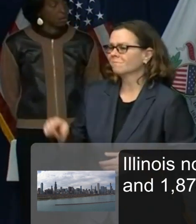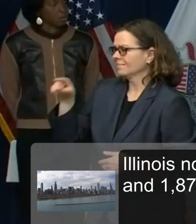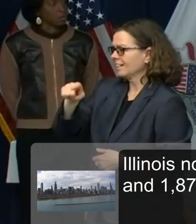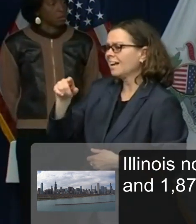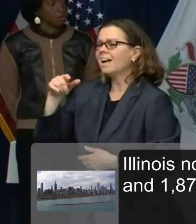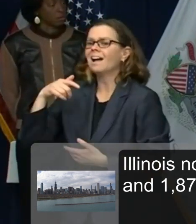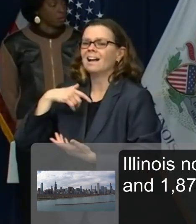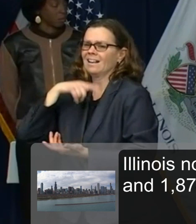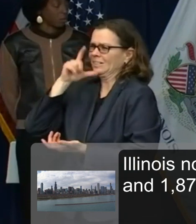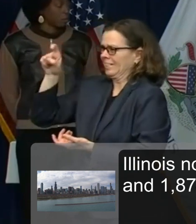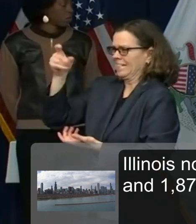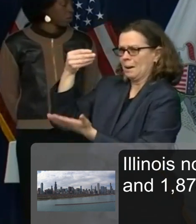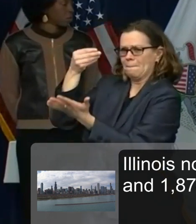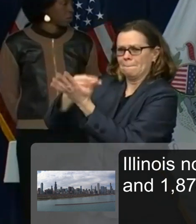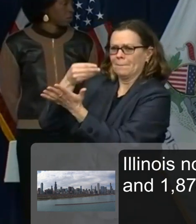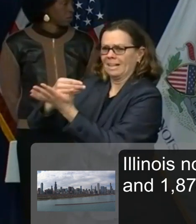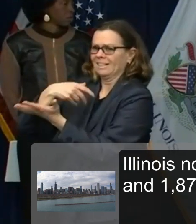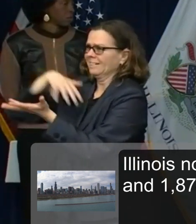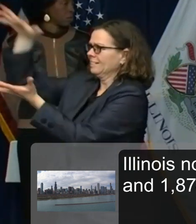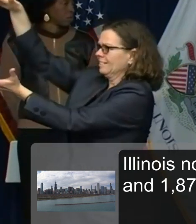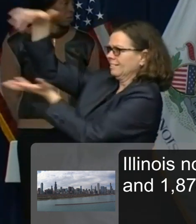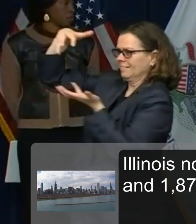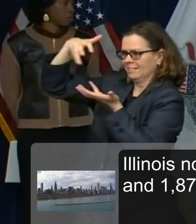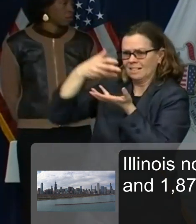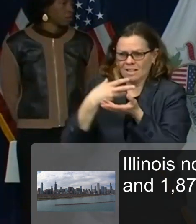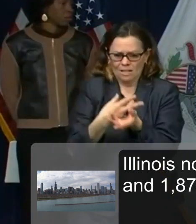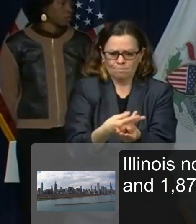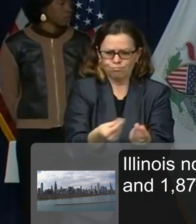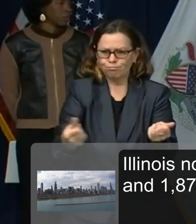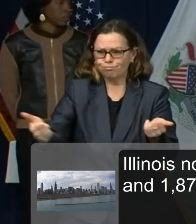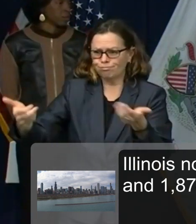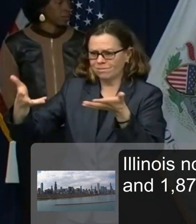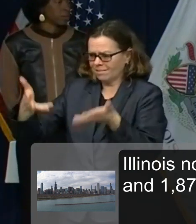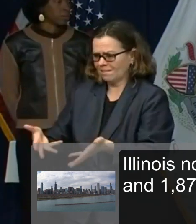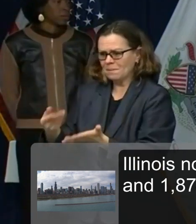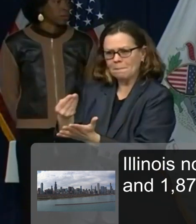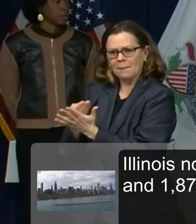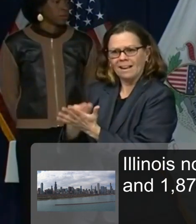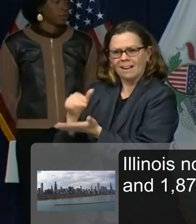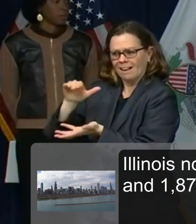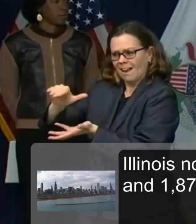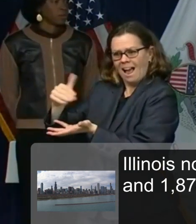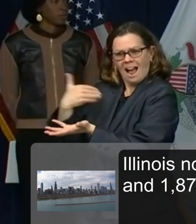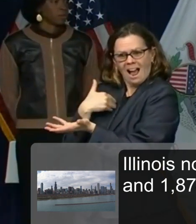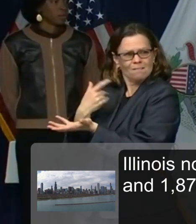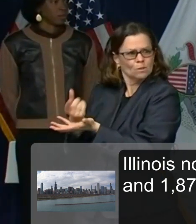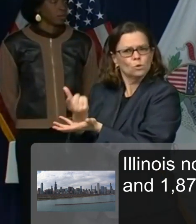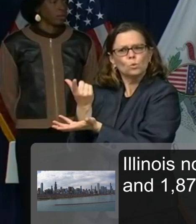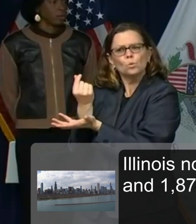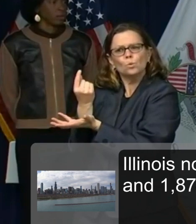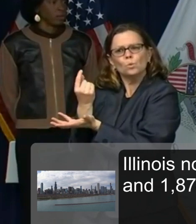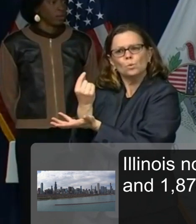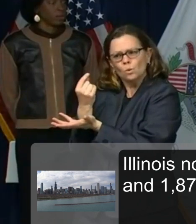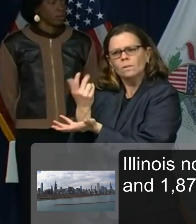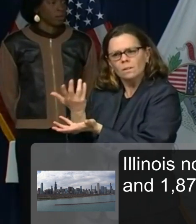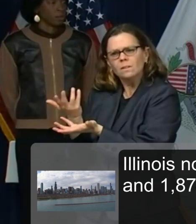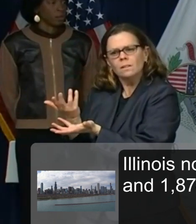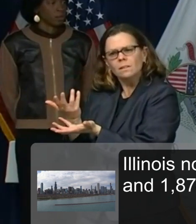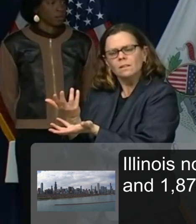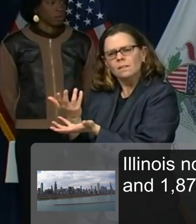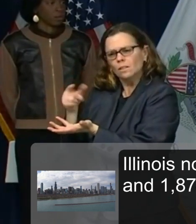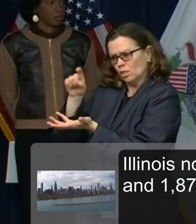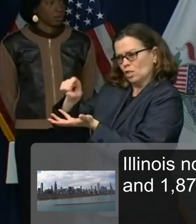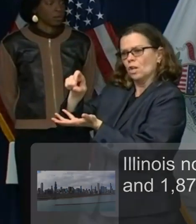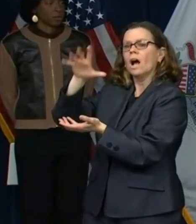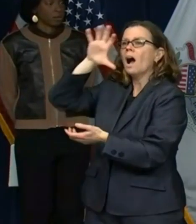employees paid and on payroll or their operations going, that those, you know, those entities, I think, should